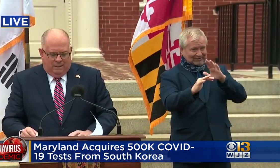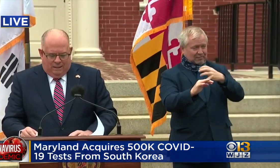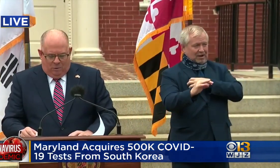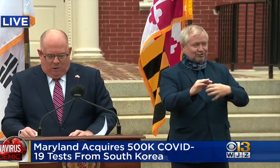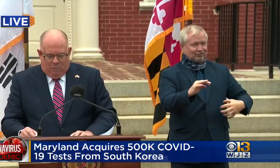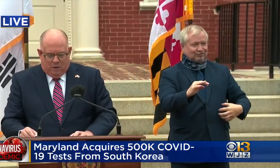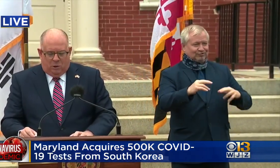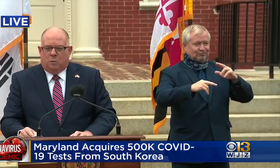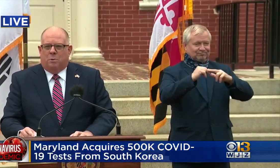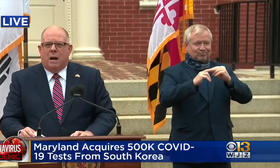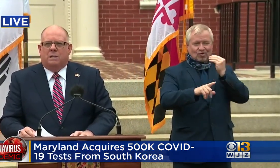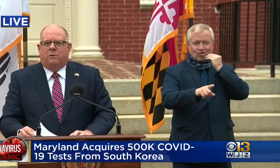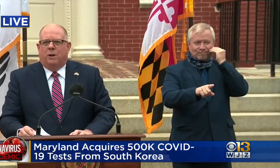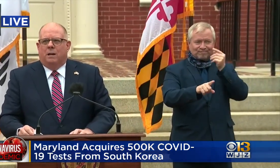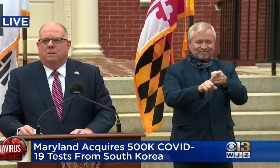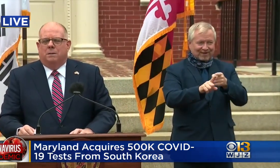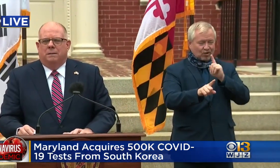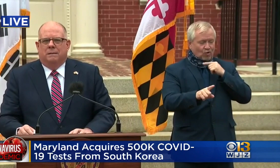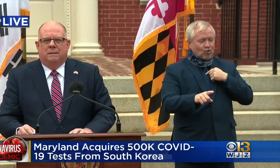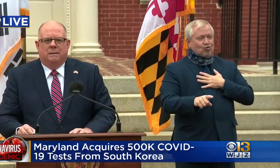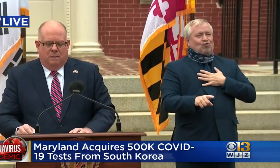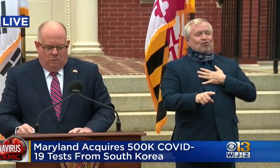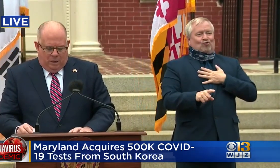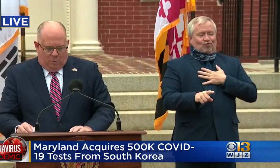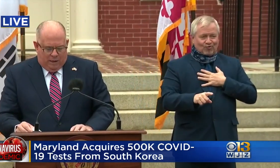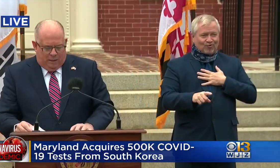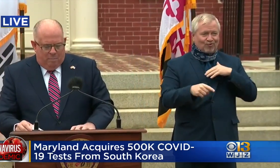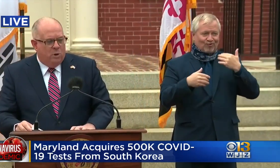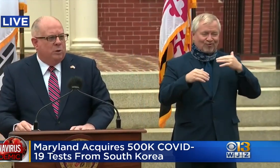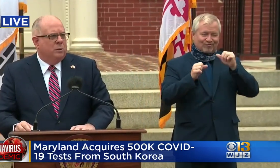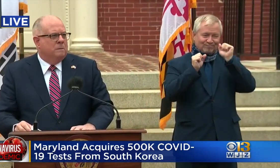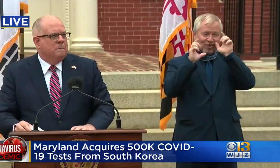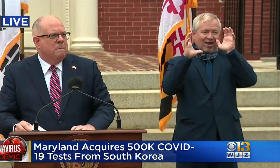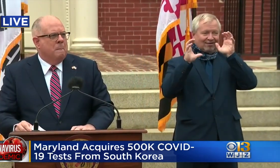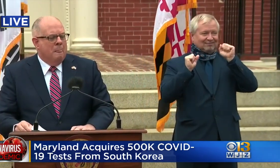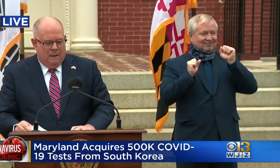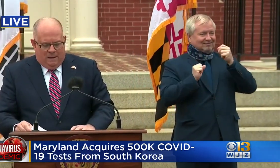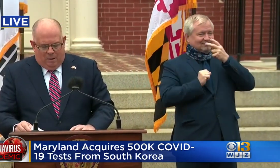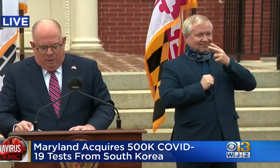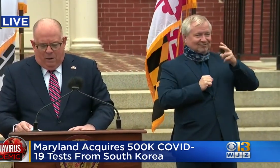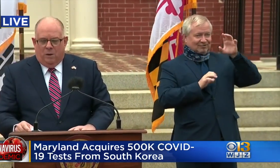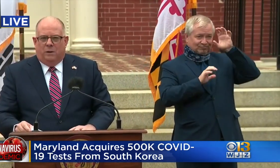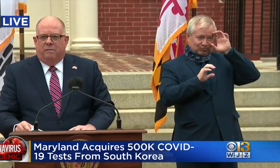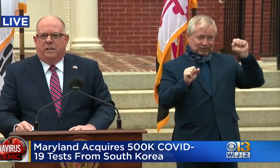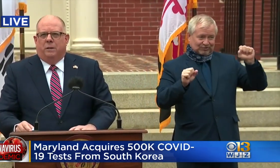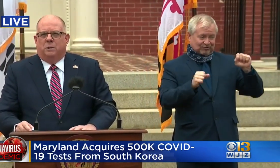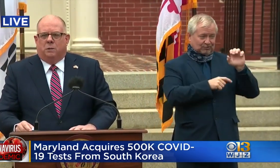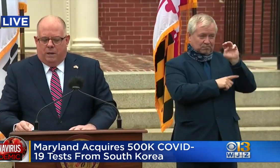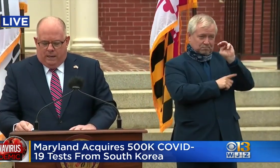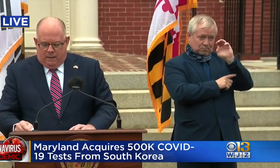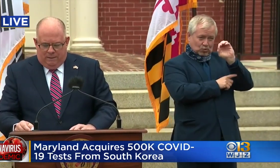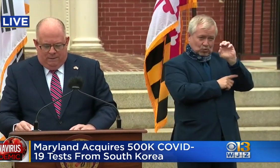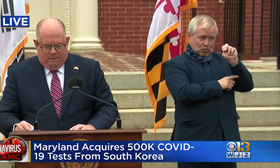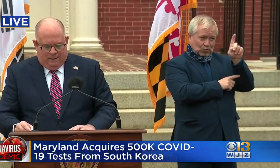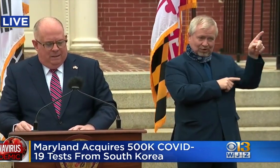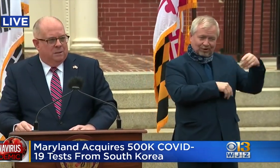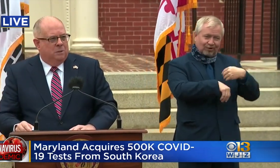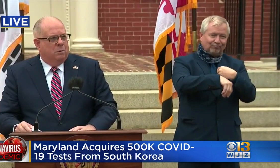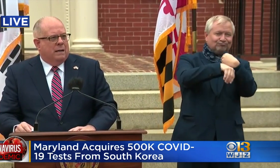And it was a special surprise for us when President Moon appeared on a video screen